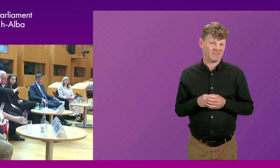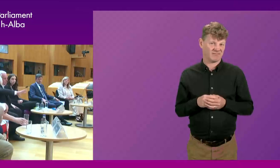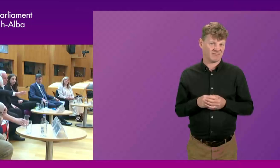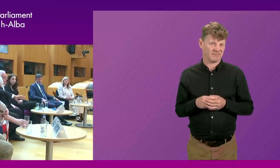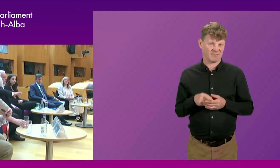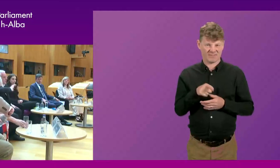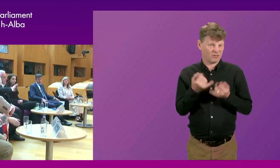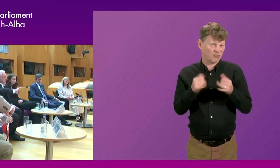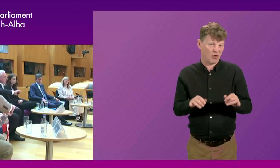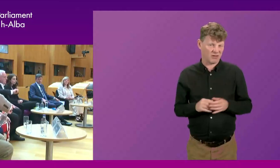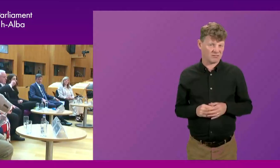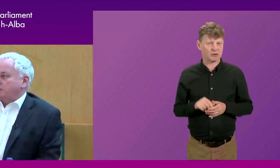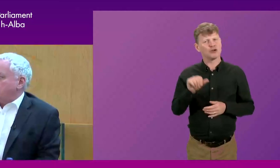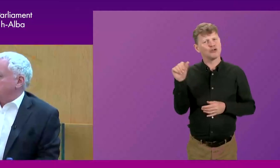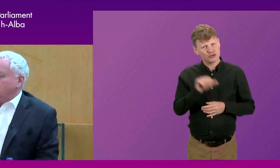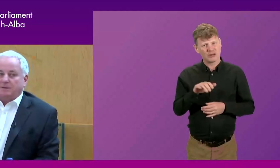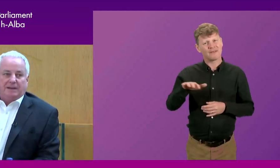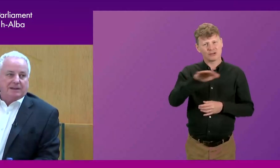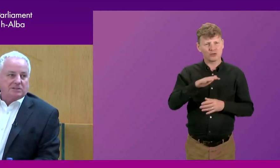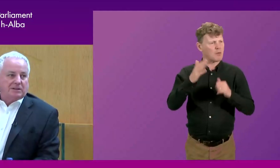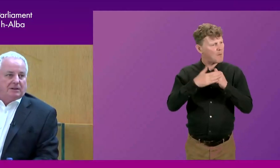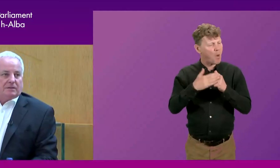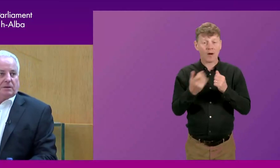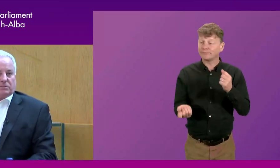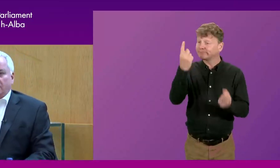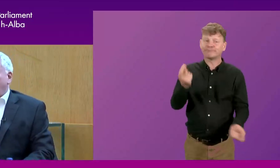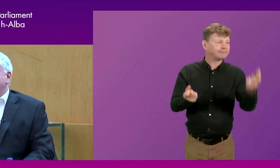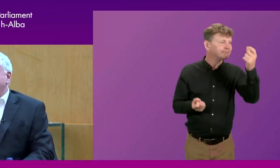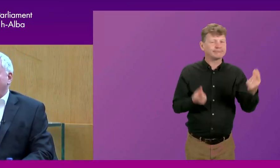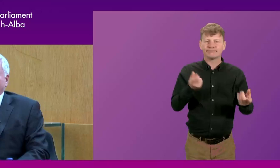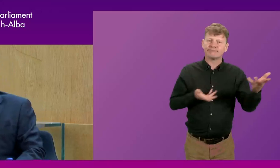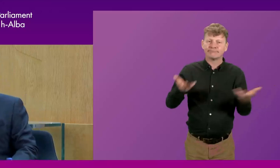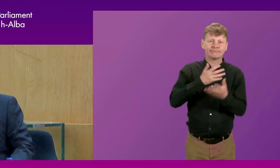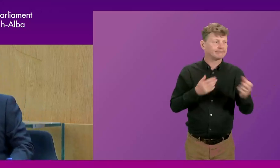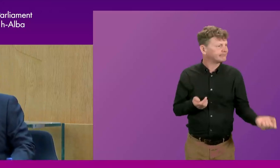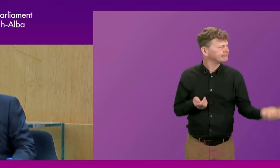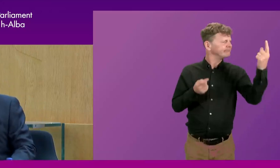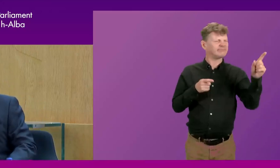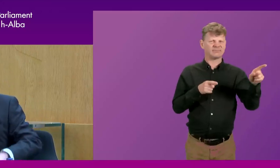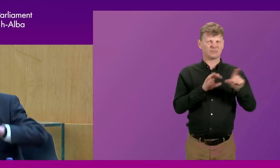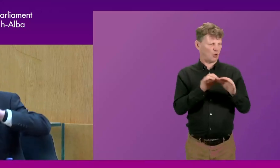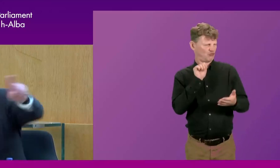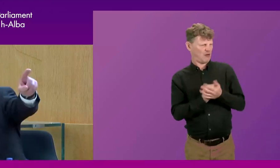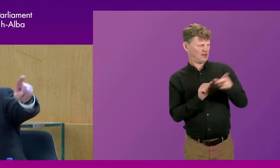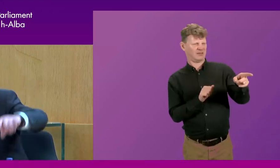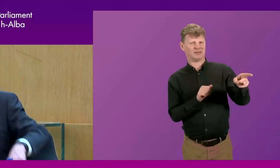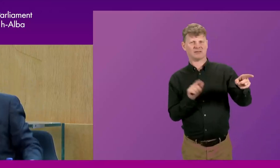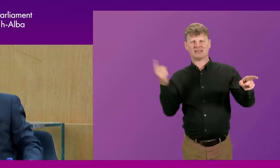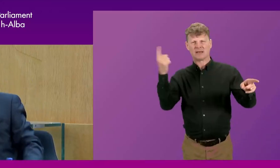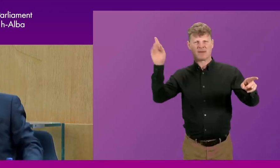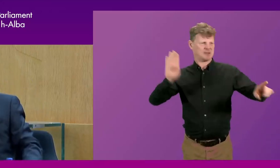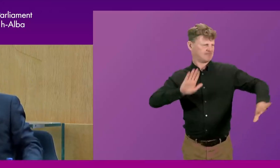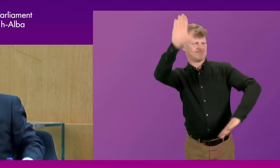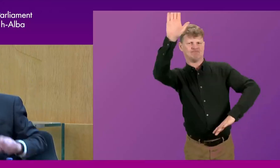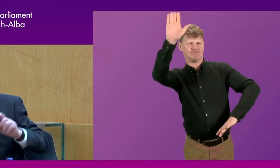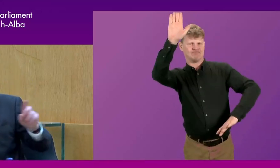that's just wrong. You should have a situation where it can be much more spontaneous. I say something that's not quite right as First Minister, somebody up here has got a